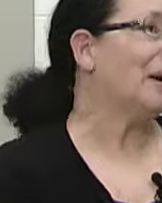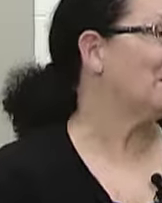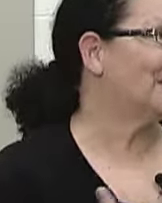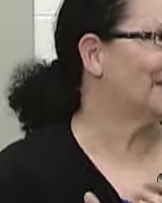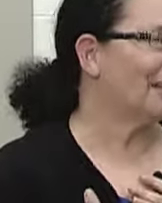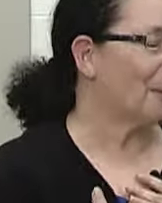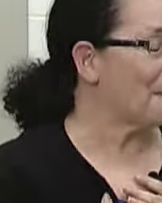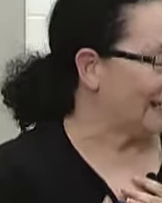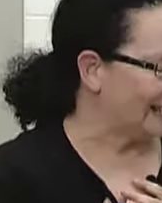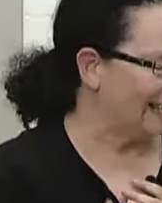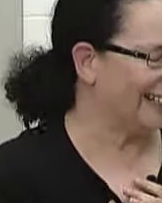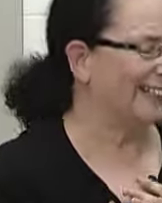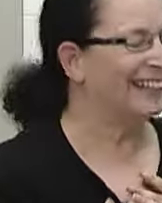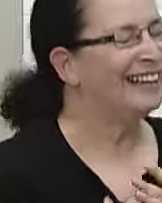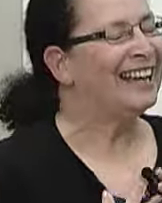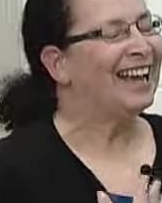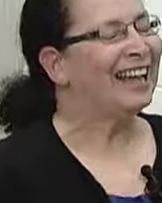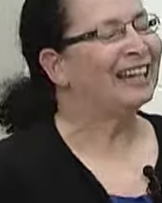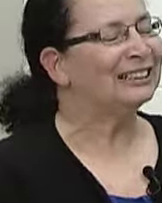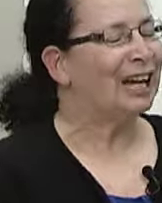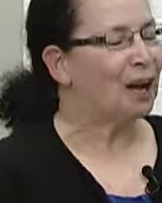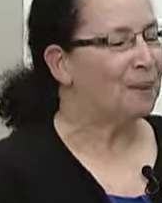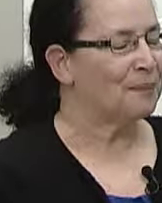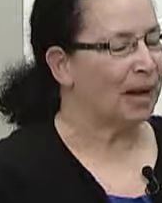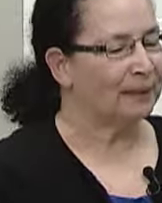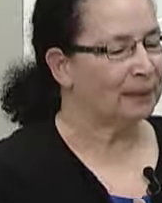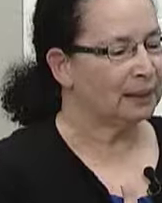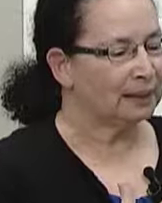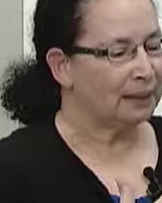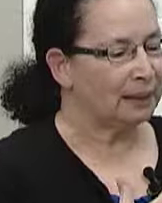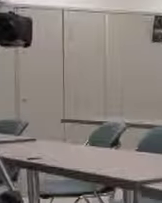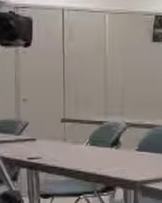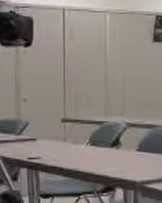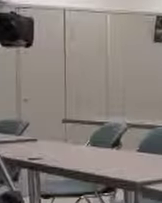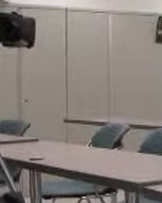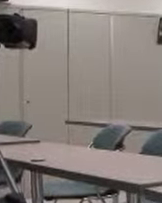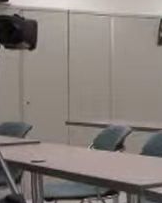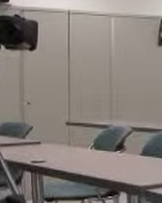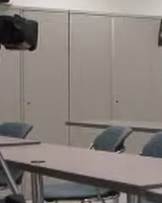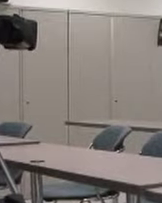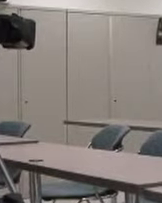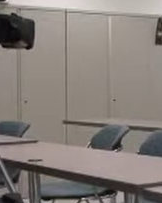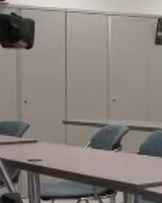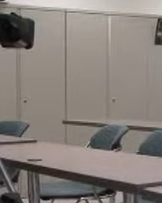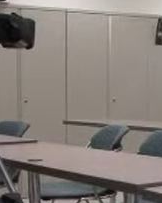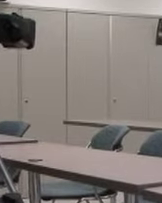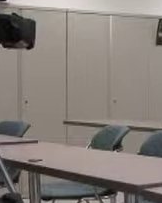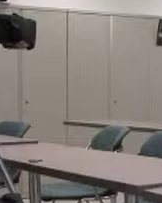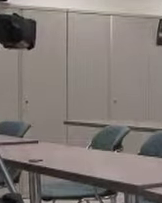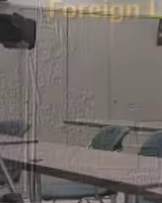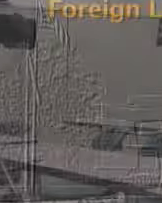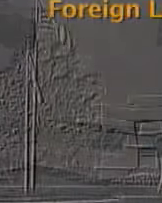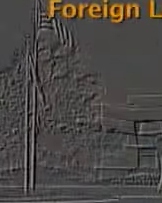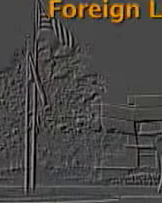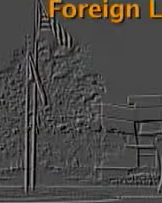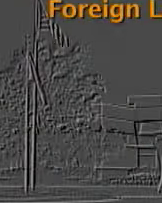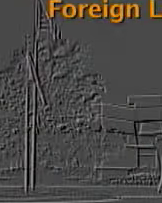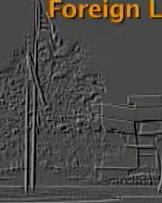my opinion, there are many. And I think one of the most important things that I can think about, the benefits of taking a